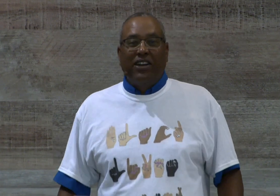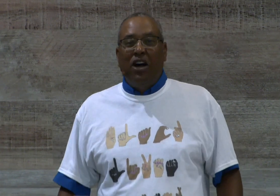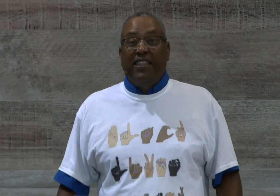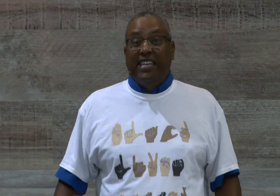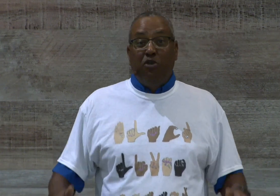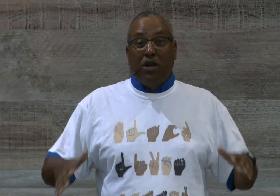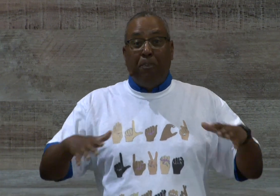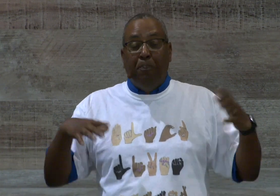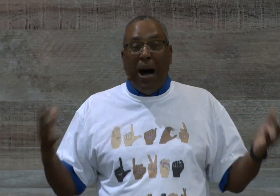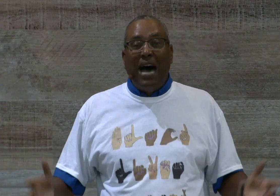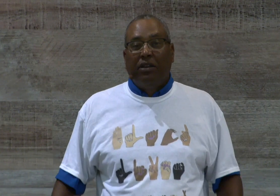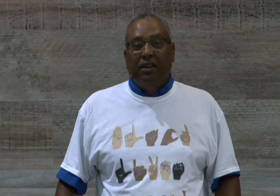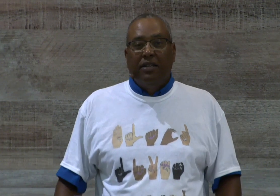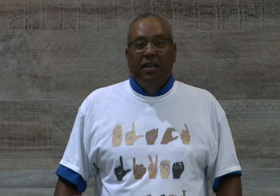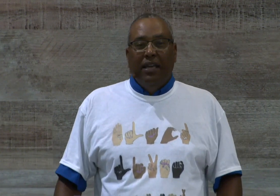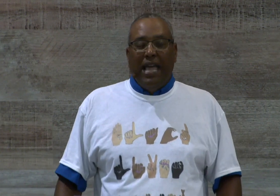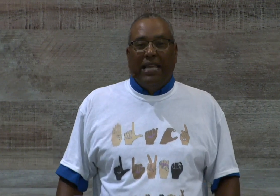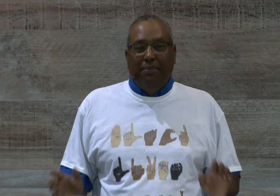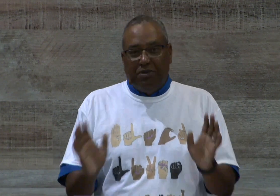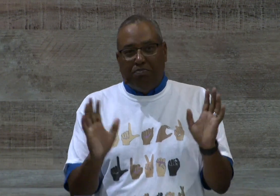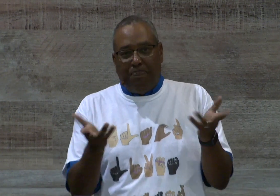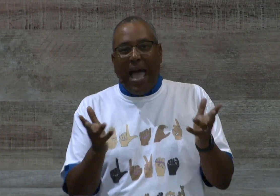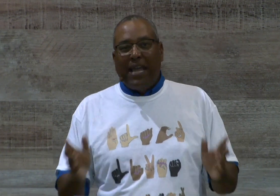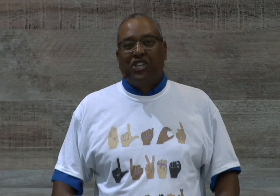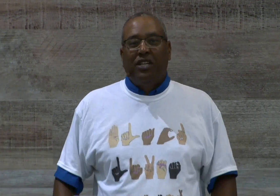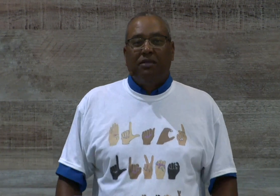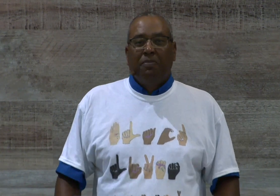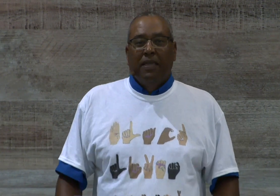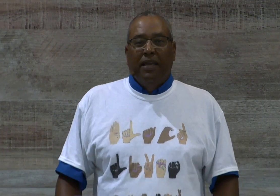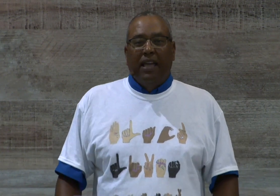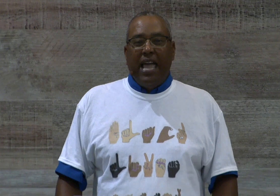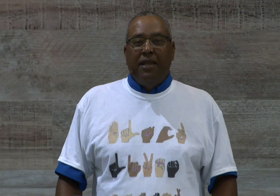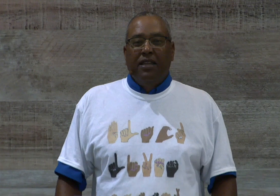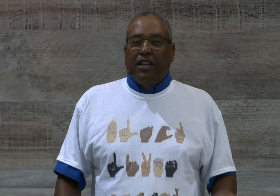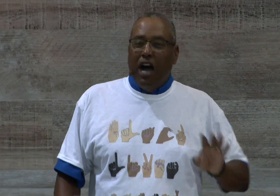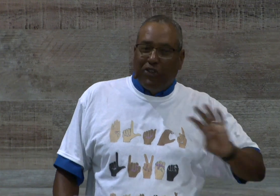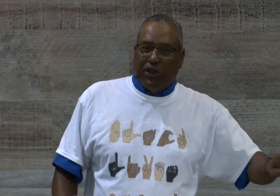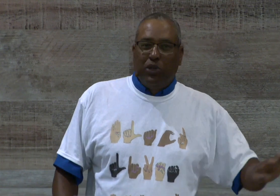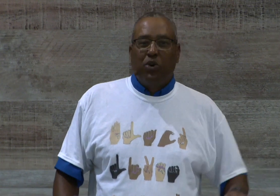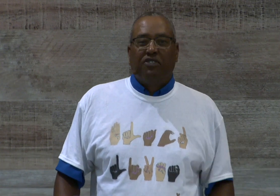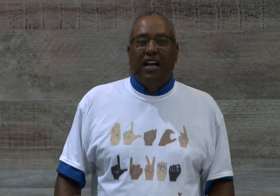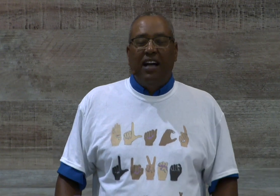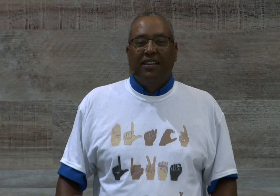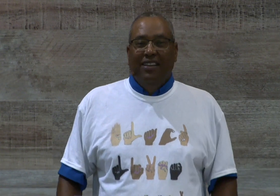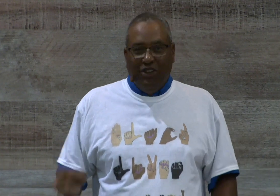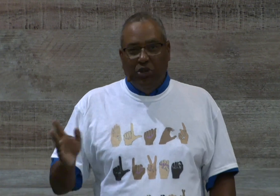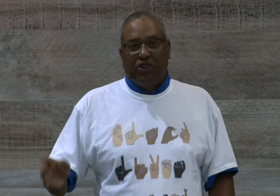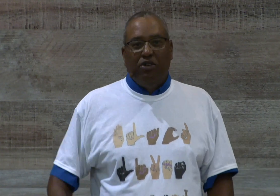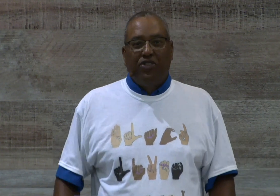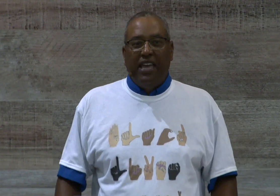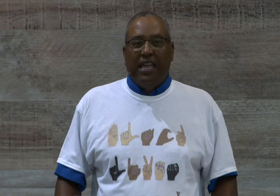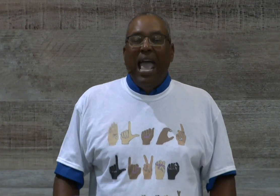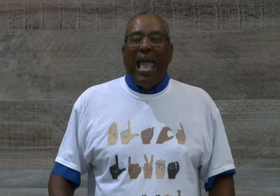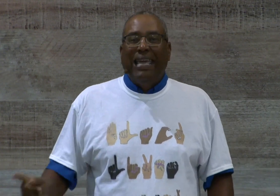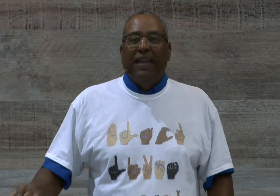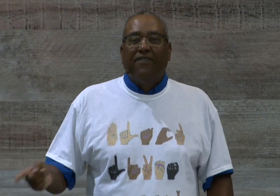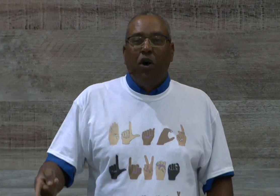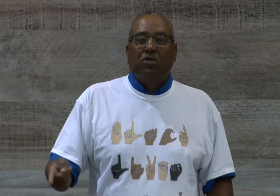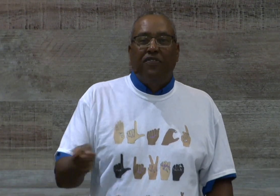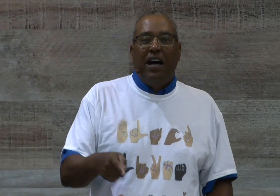all and then they wanna bottle it and package it and contrary to the word of God, do their own thing and get folk to follow them.